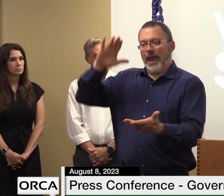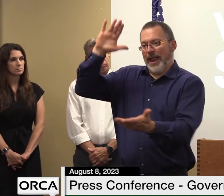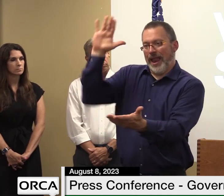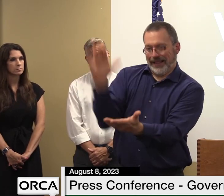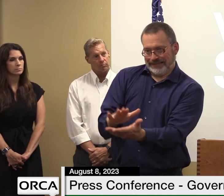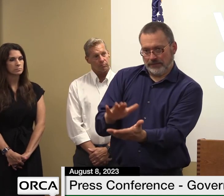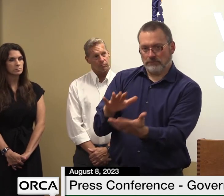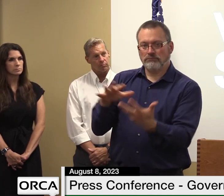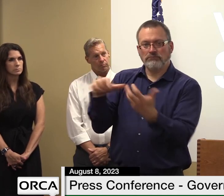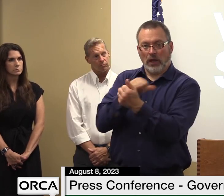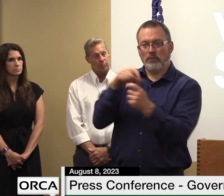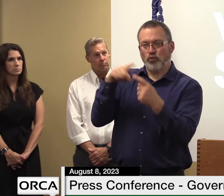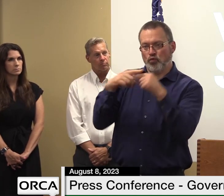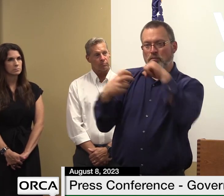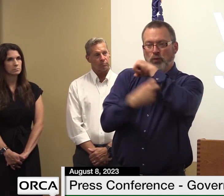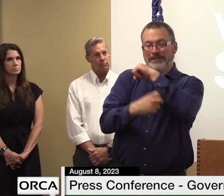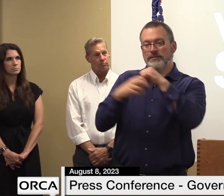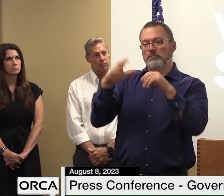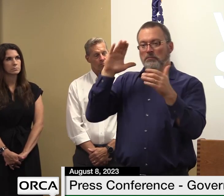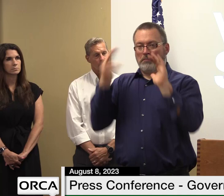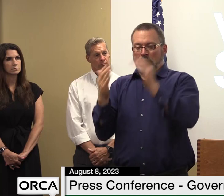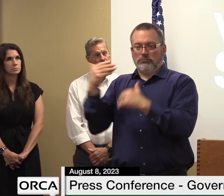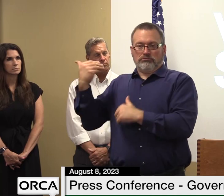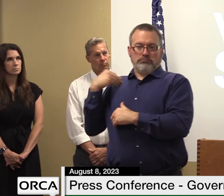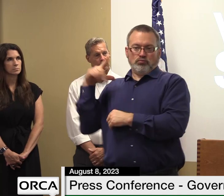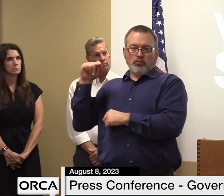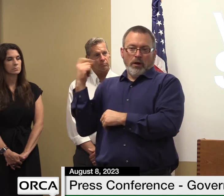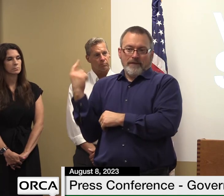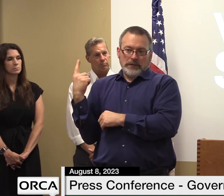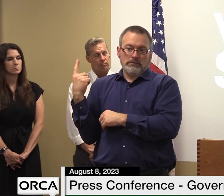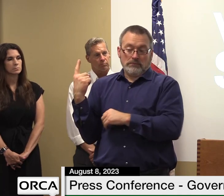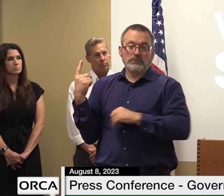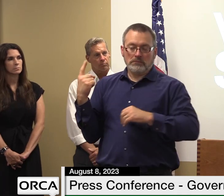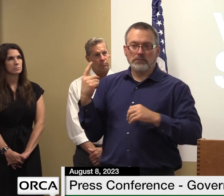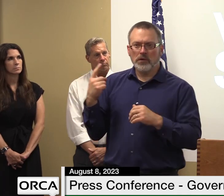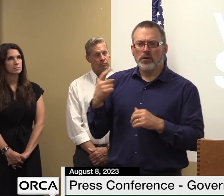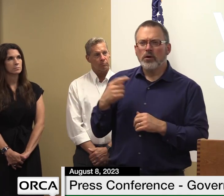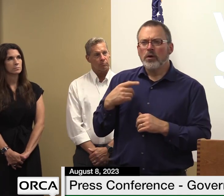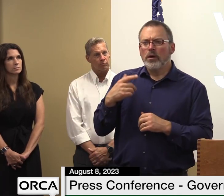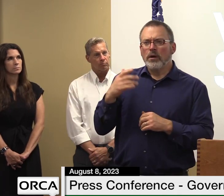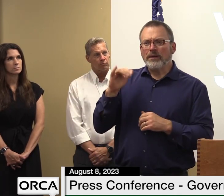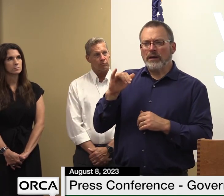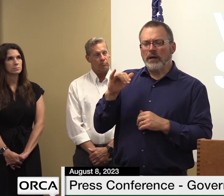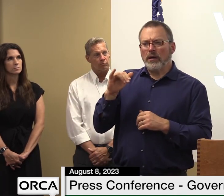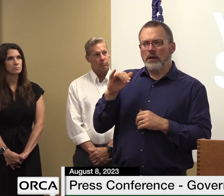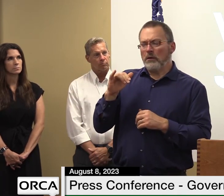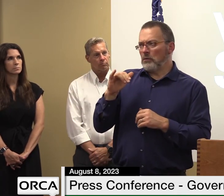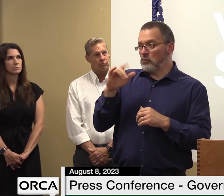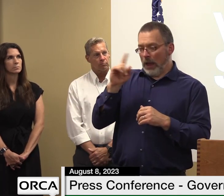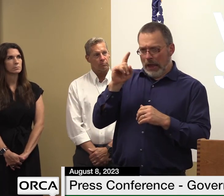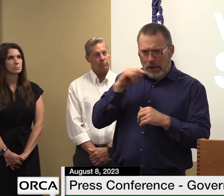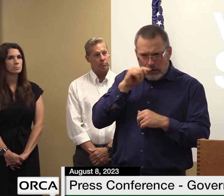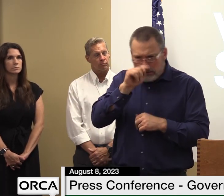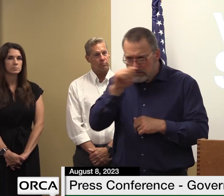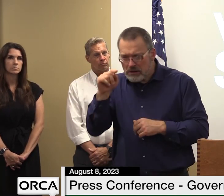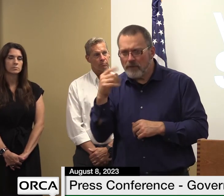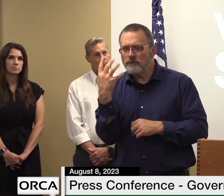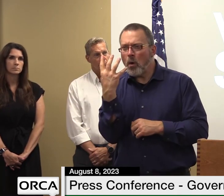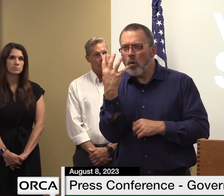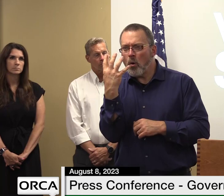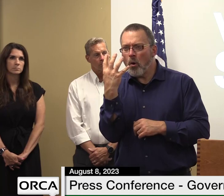i think at one time the maximum number we had was four and during irene it was 34.